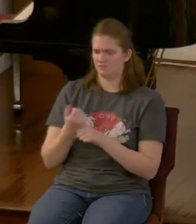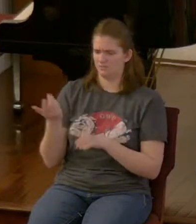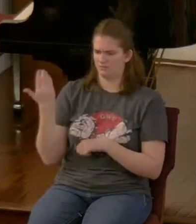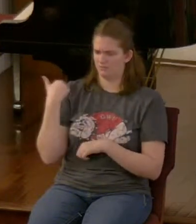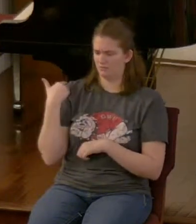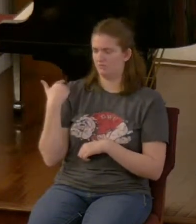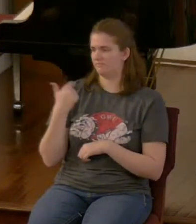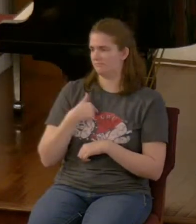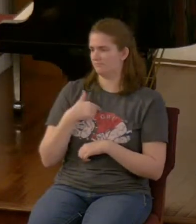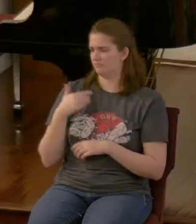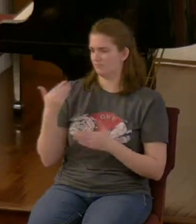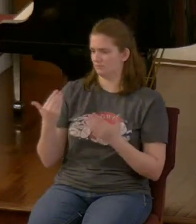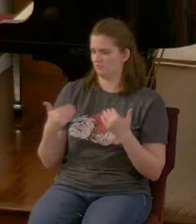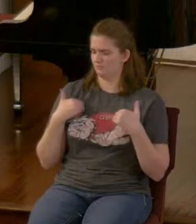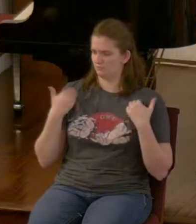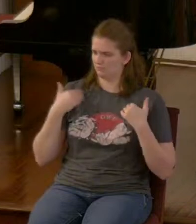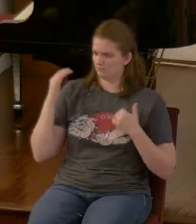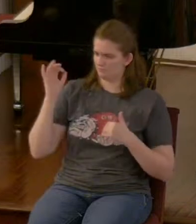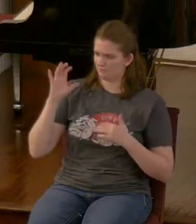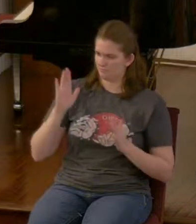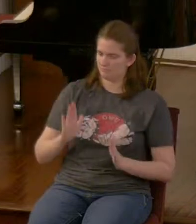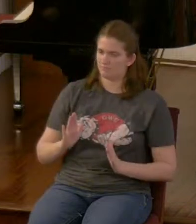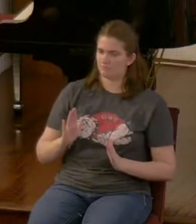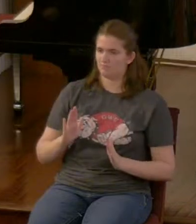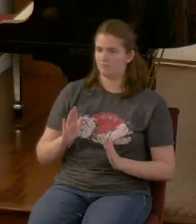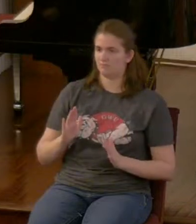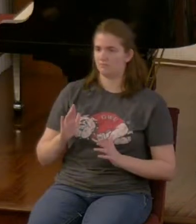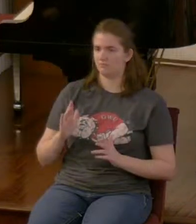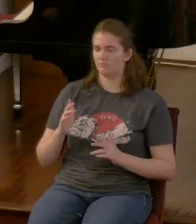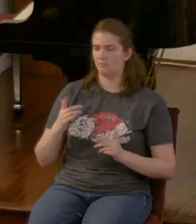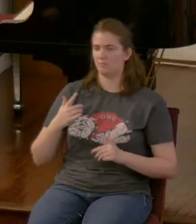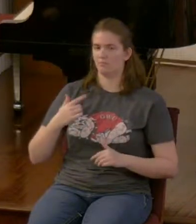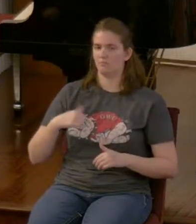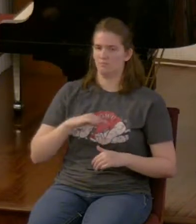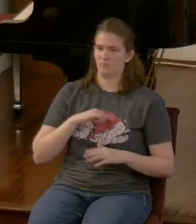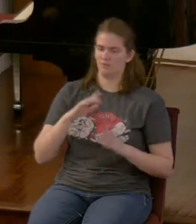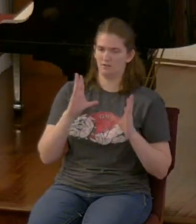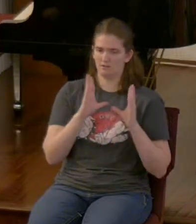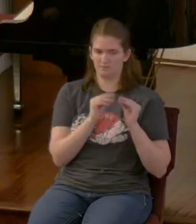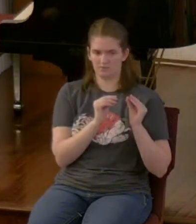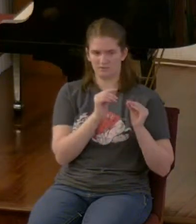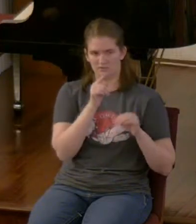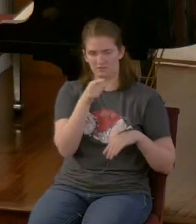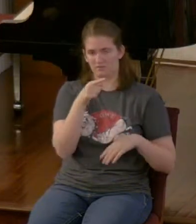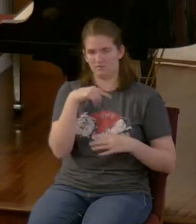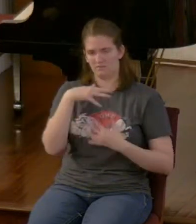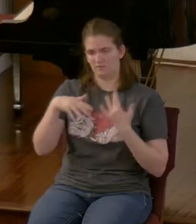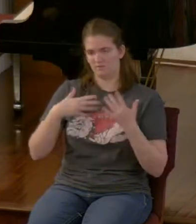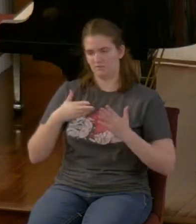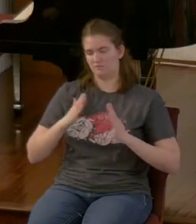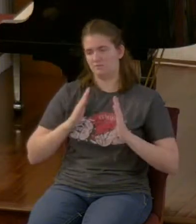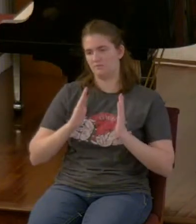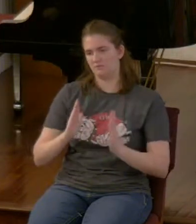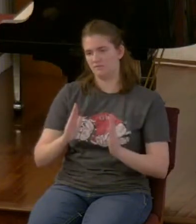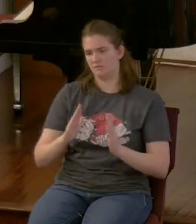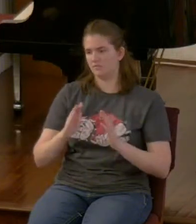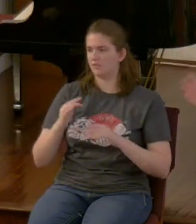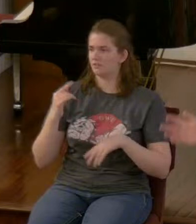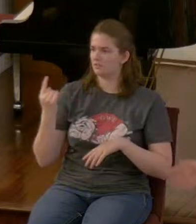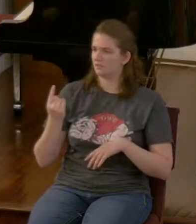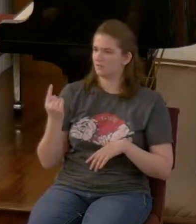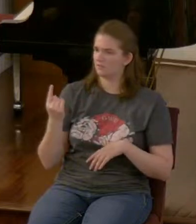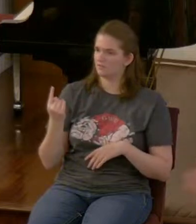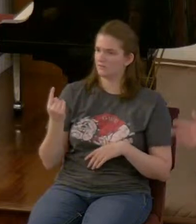we we finished the building we were back here in this meeting in the fellowship hall wing with the youth and somebody